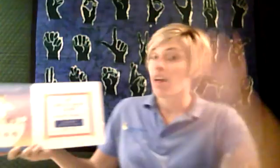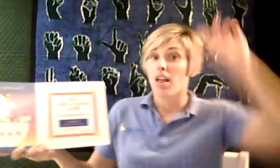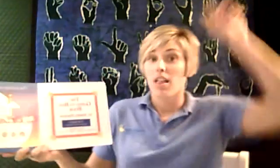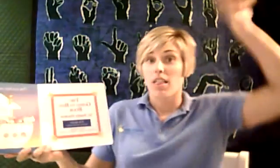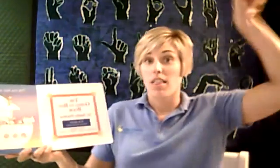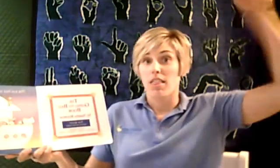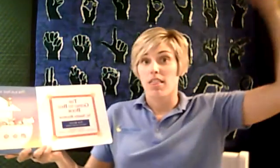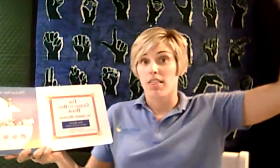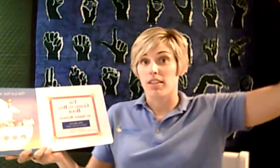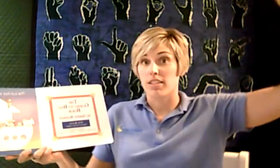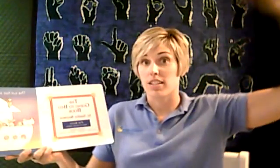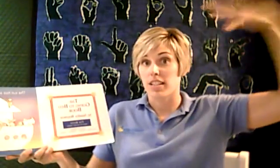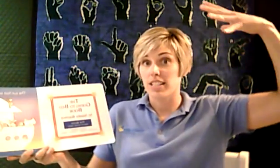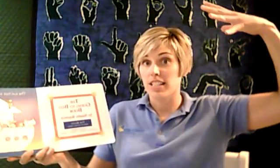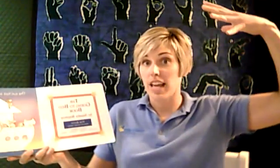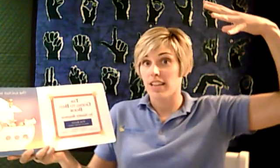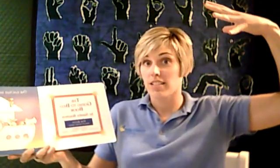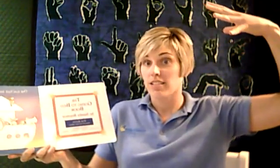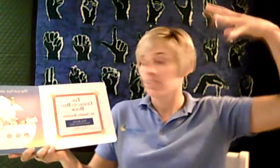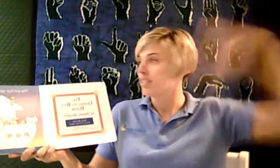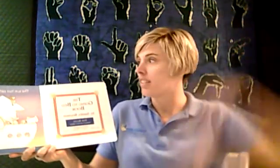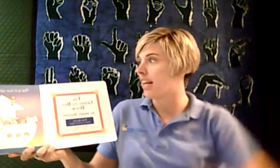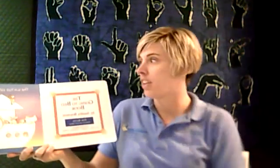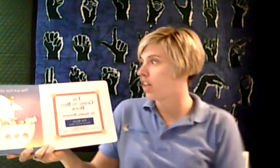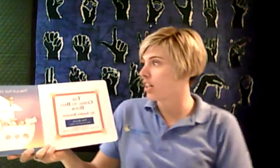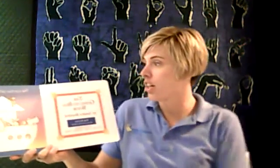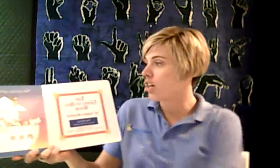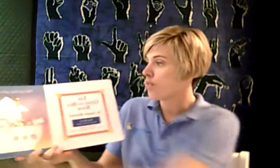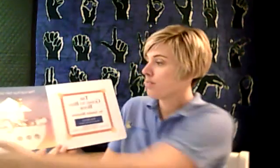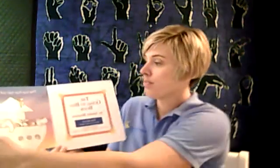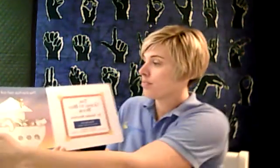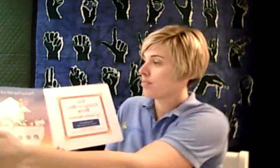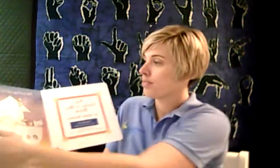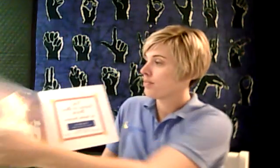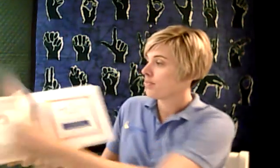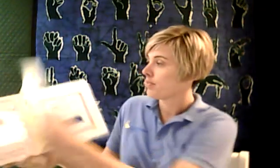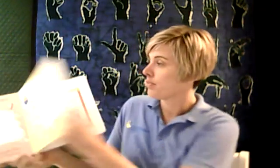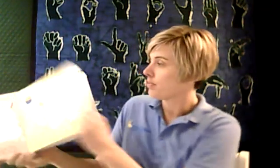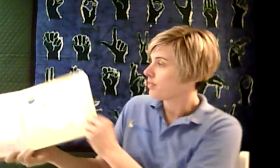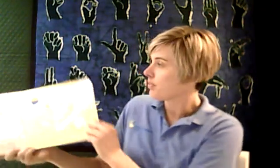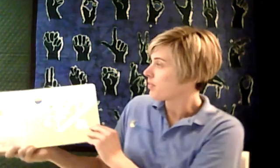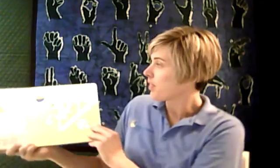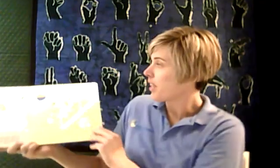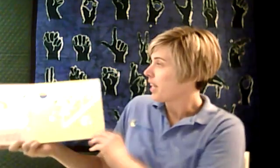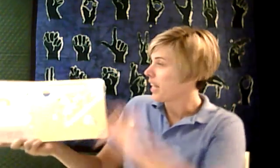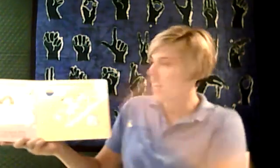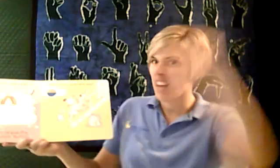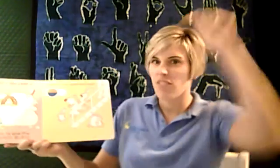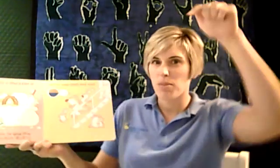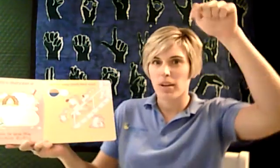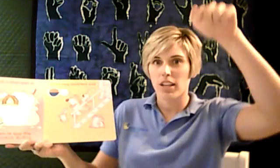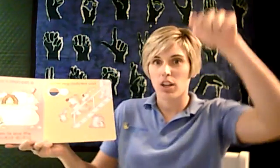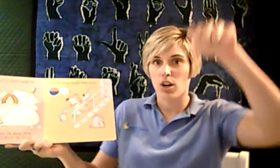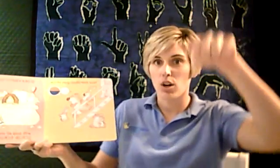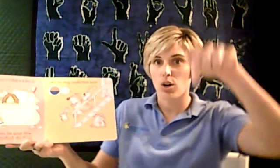The sun is set not long ago and everybody goes